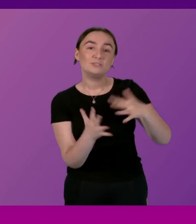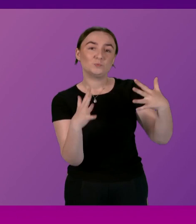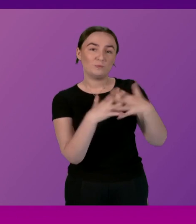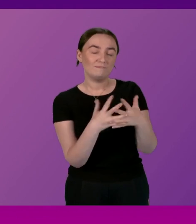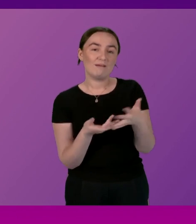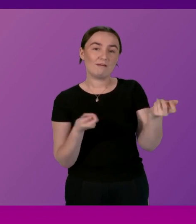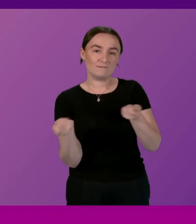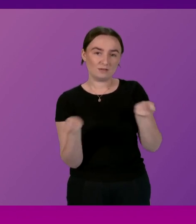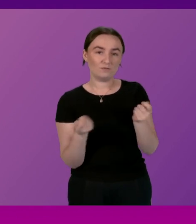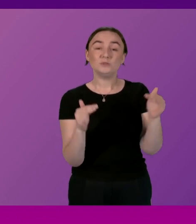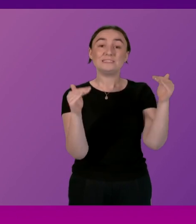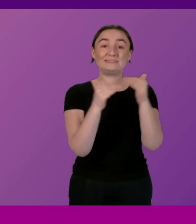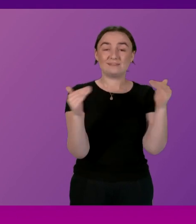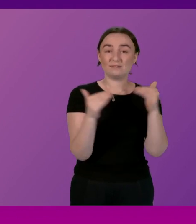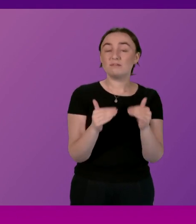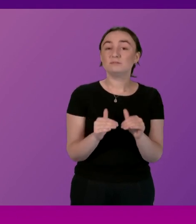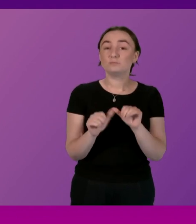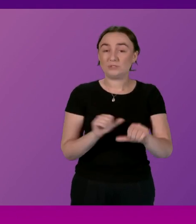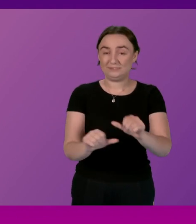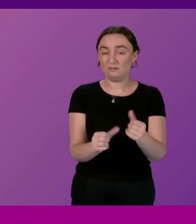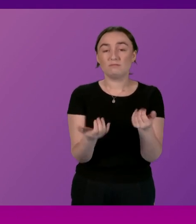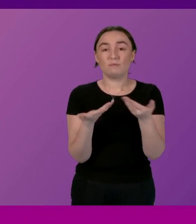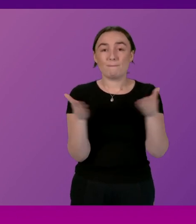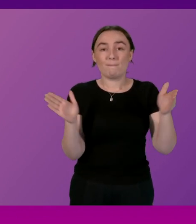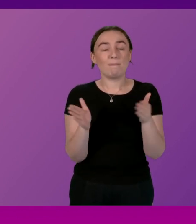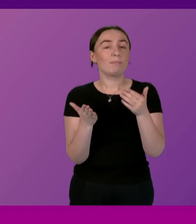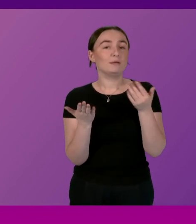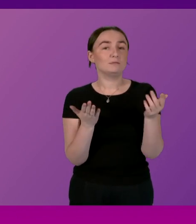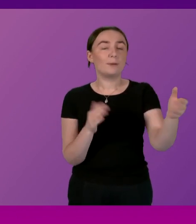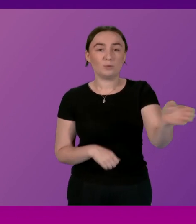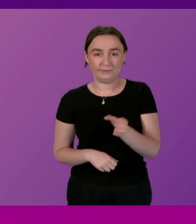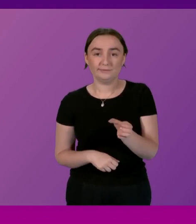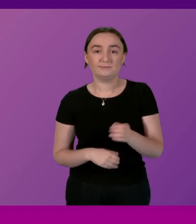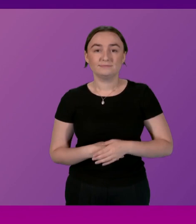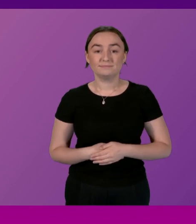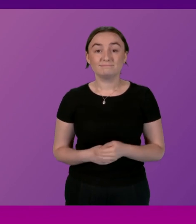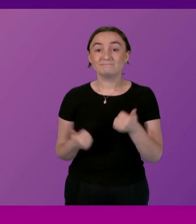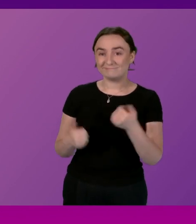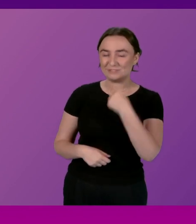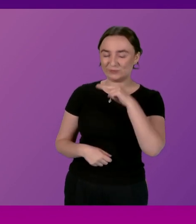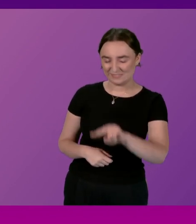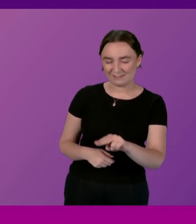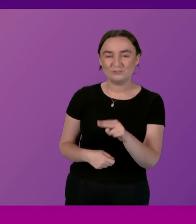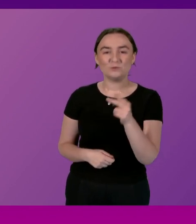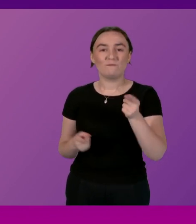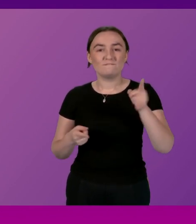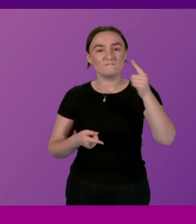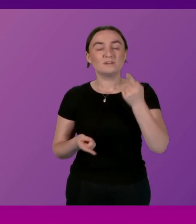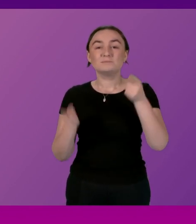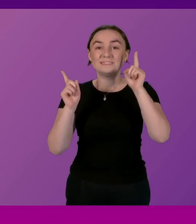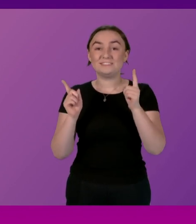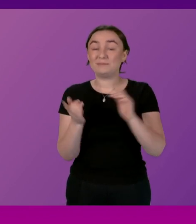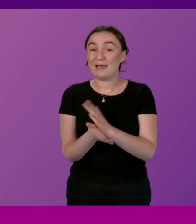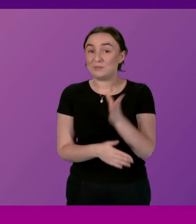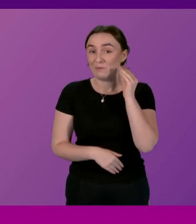convener of Standards, Procedures and Public Appointments Committee. I'm very grateful, convener, and good afternoon, First Minister. You may be glad to know I only have one